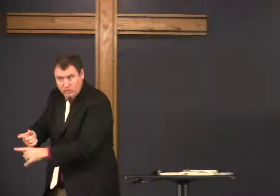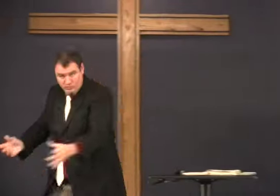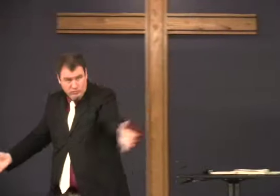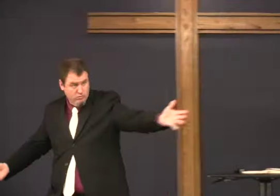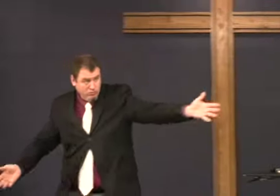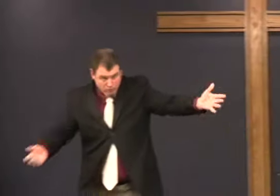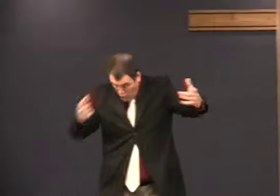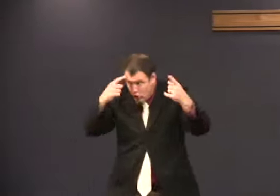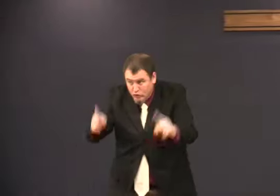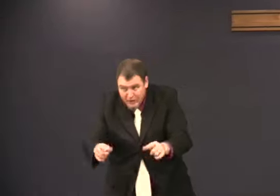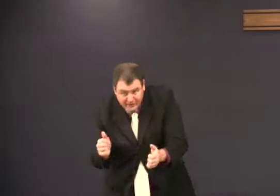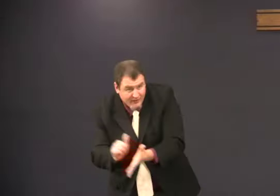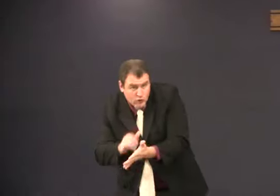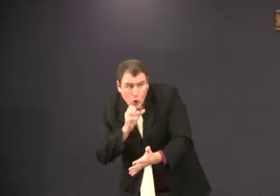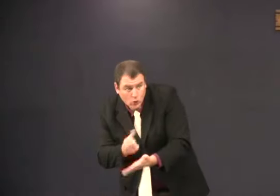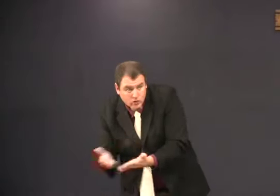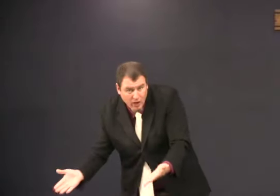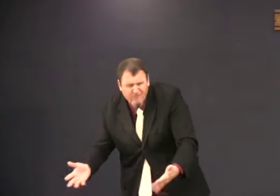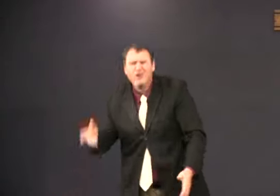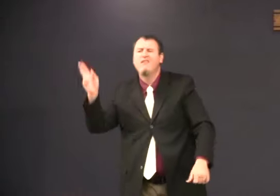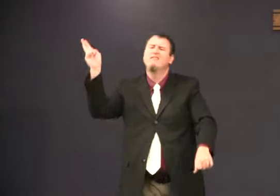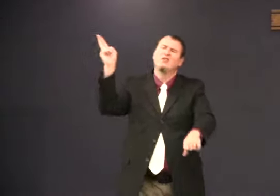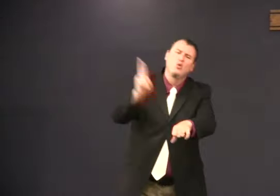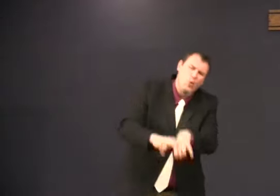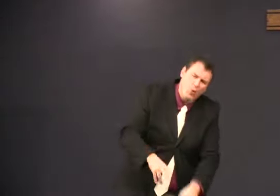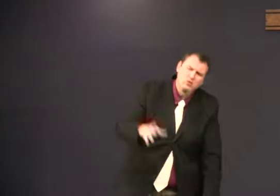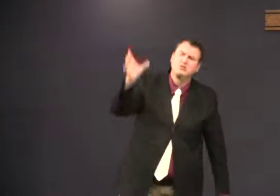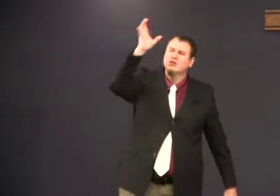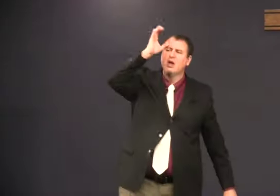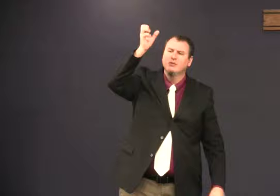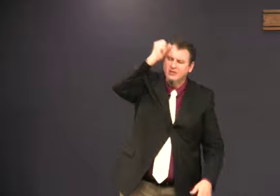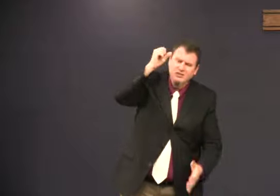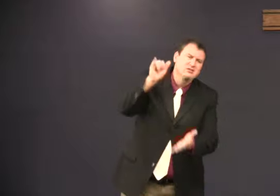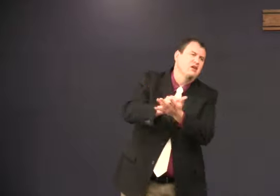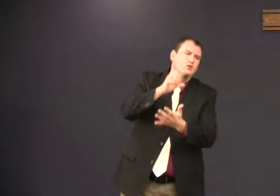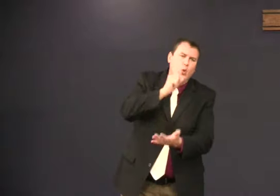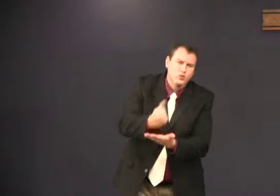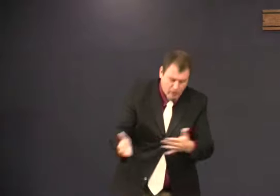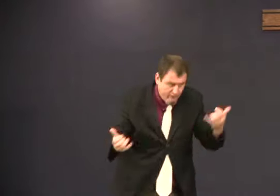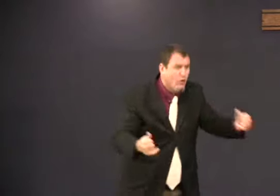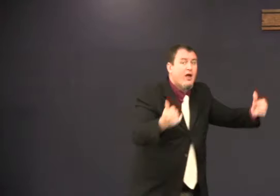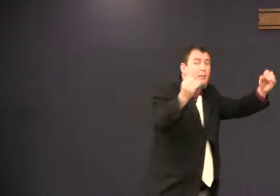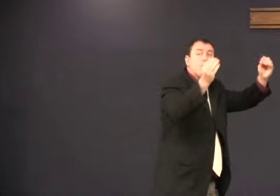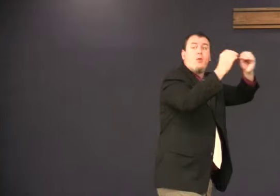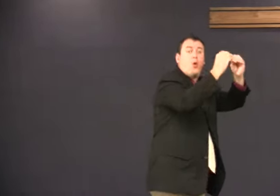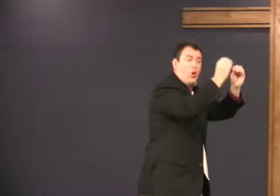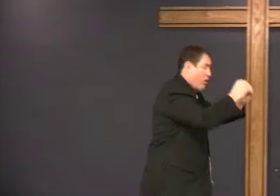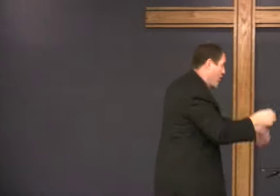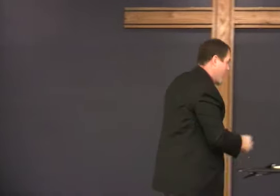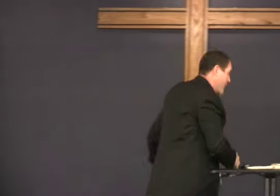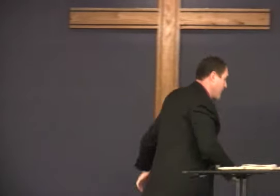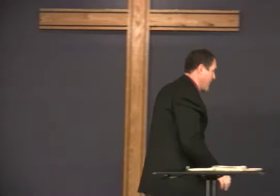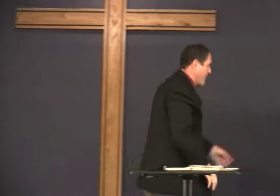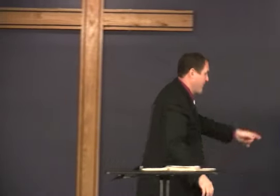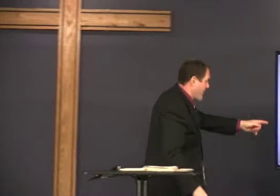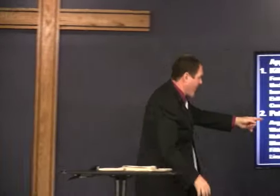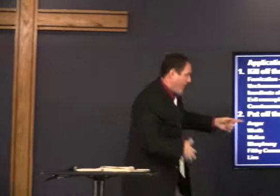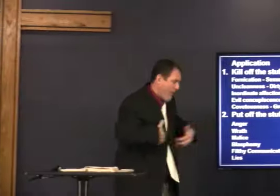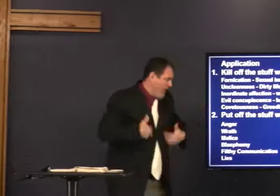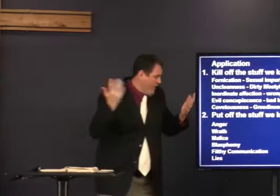That's the old stuff, right? That's the old stuff. So, of course, it's common sense. That's sin. Second,